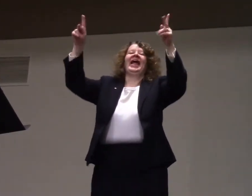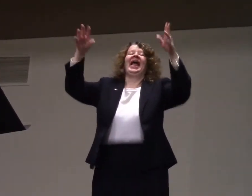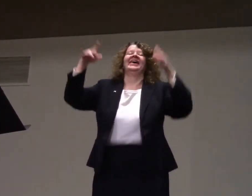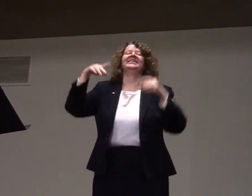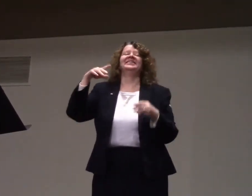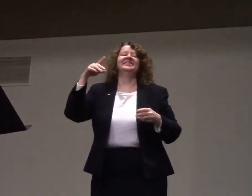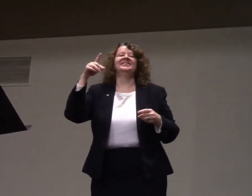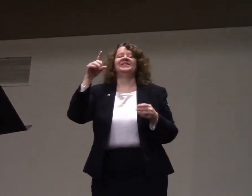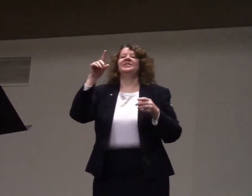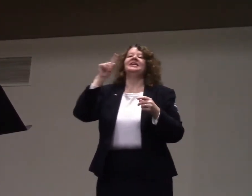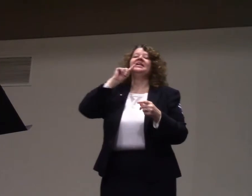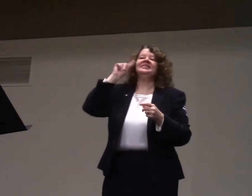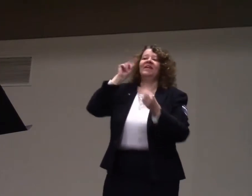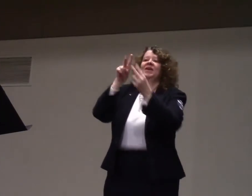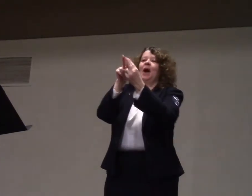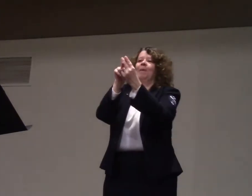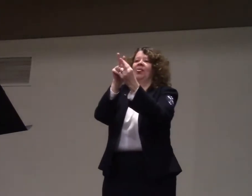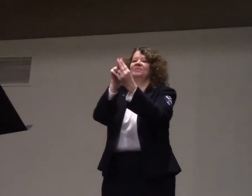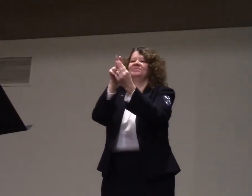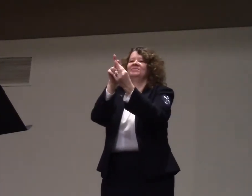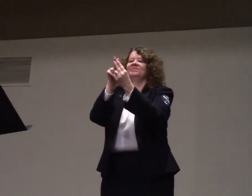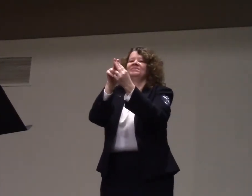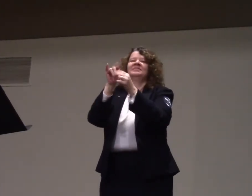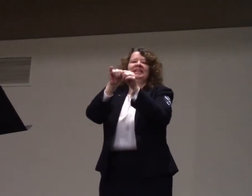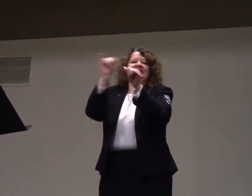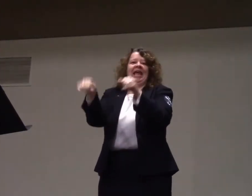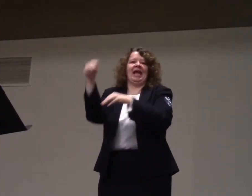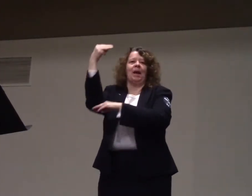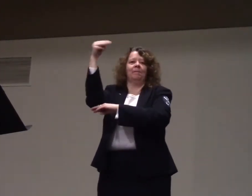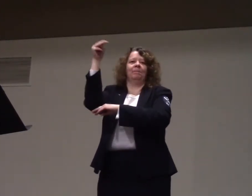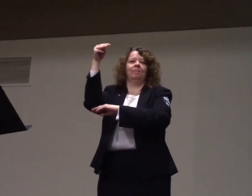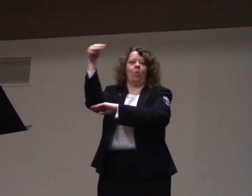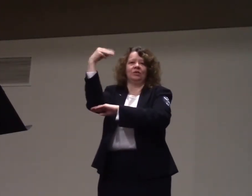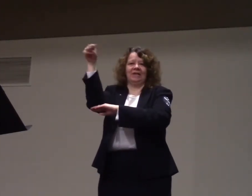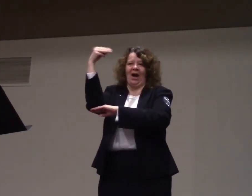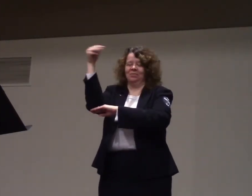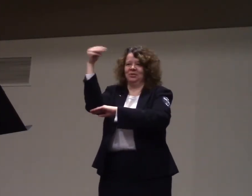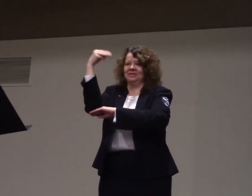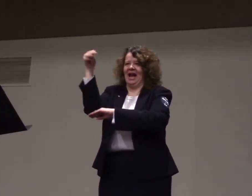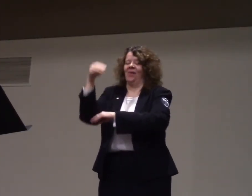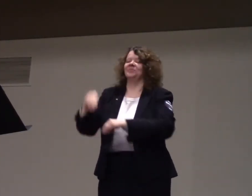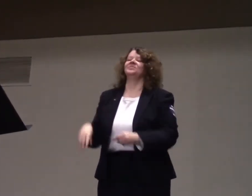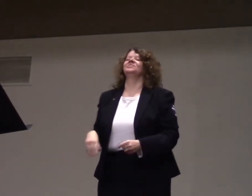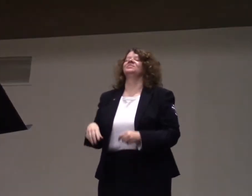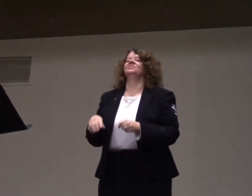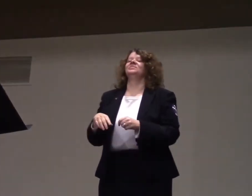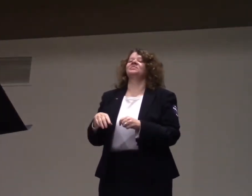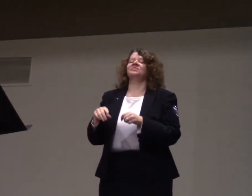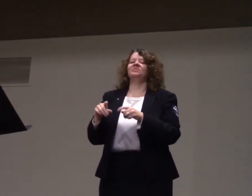Okay, here we go. It was a deaf couple. Then they were staying in hotel room.